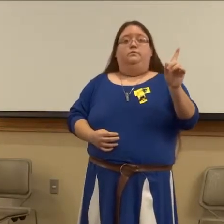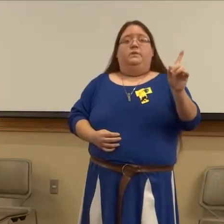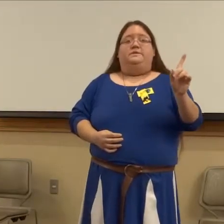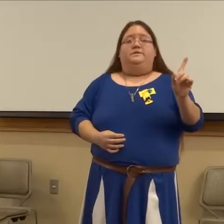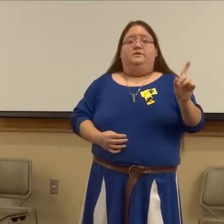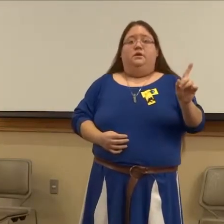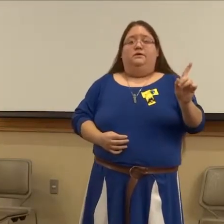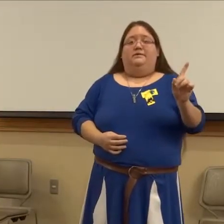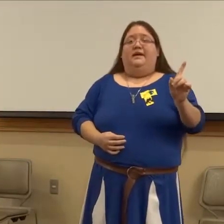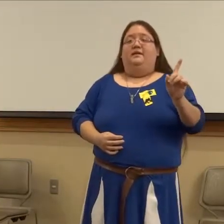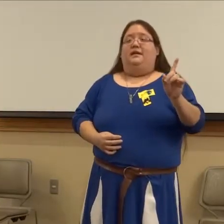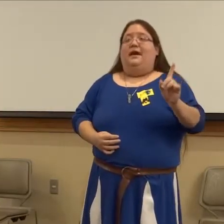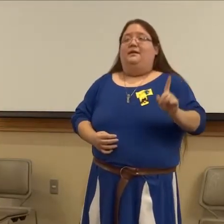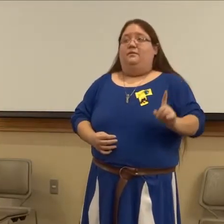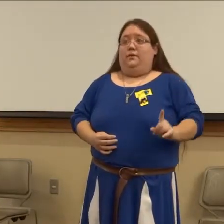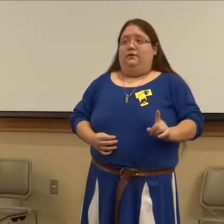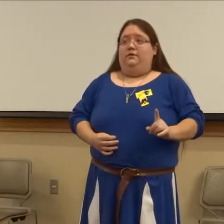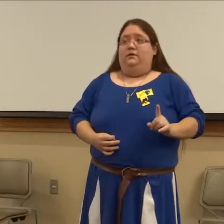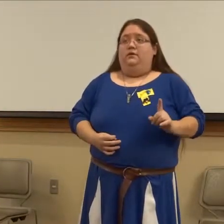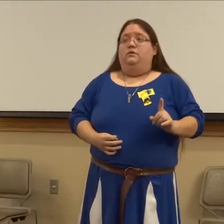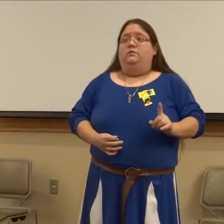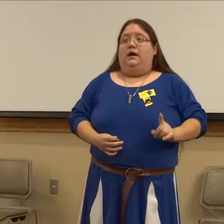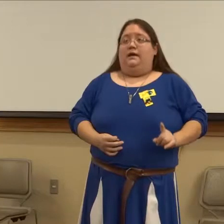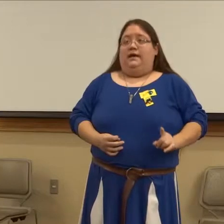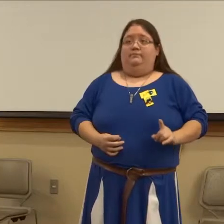must not tell anyone who I am.